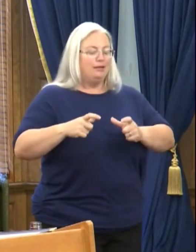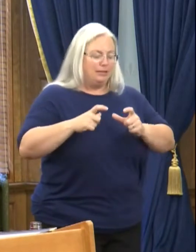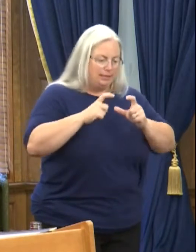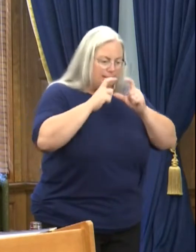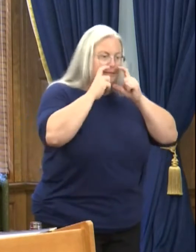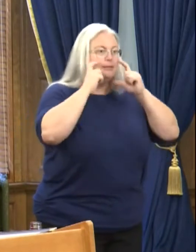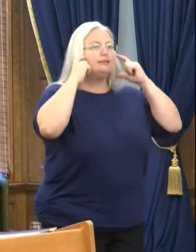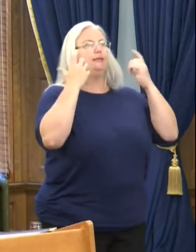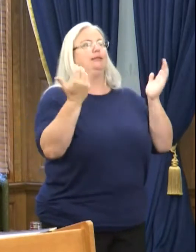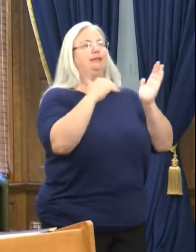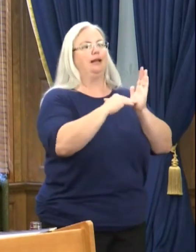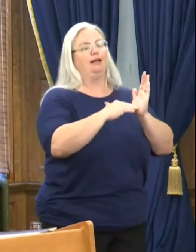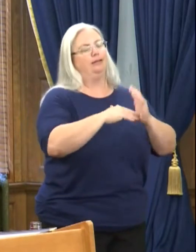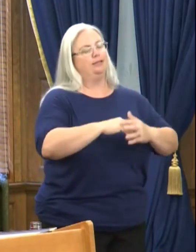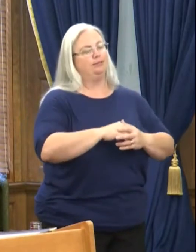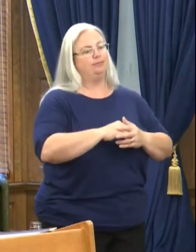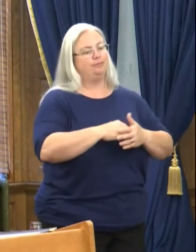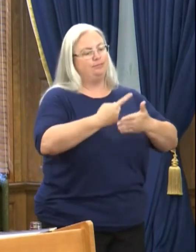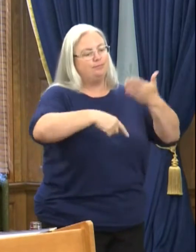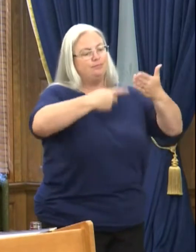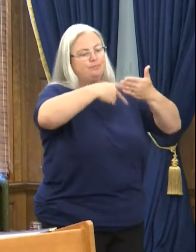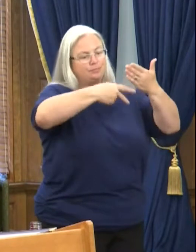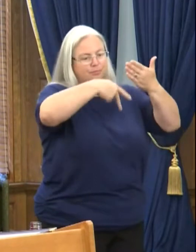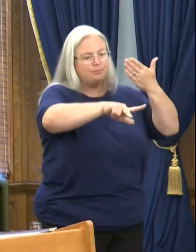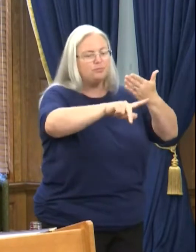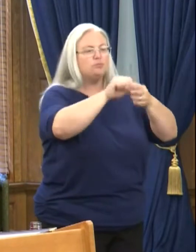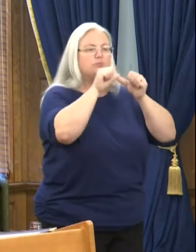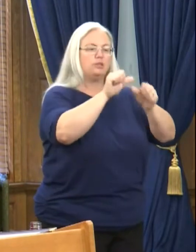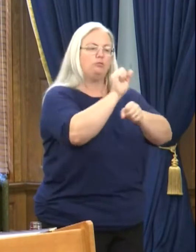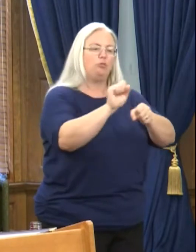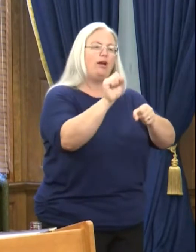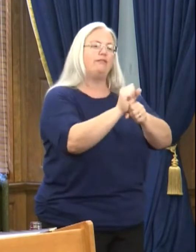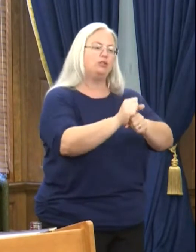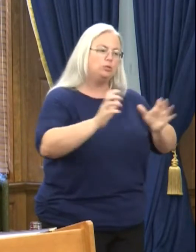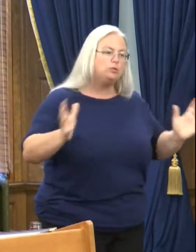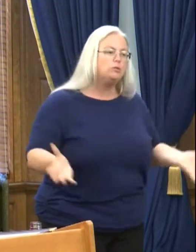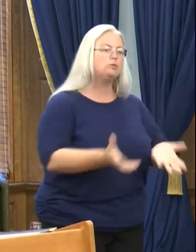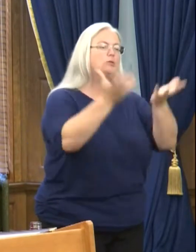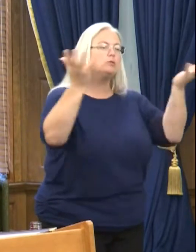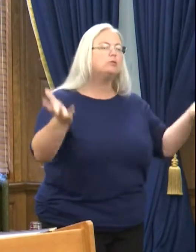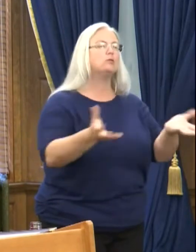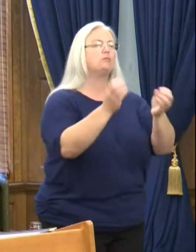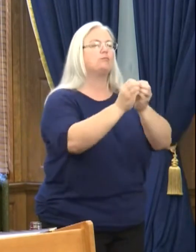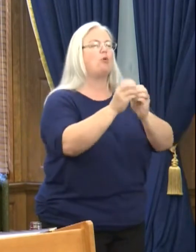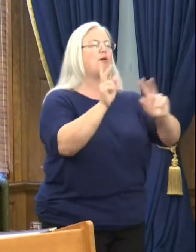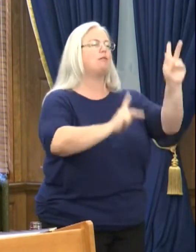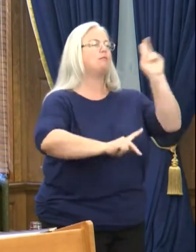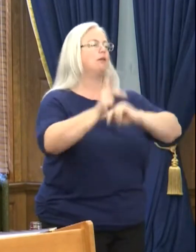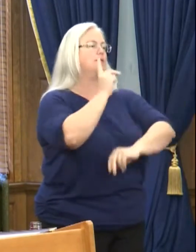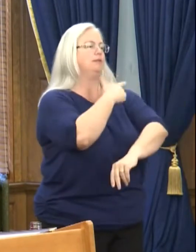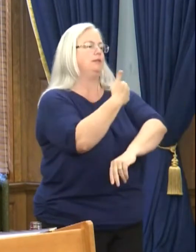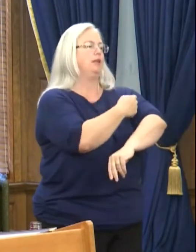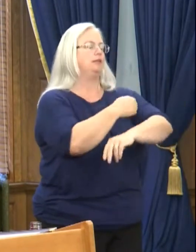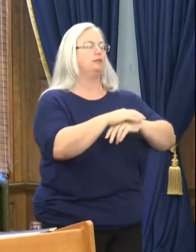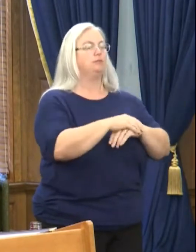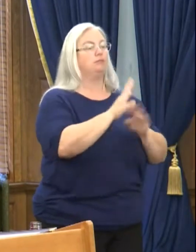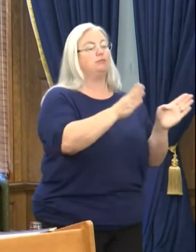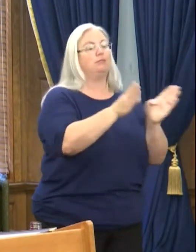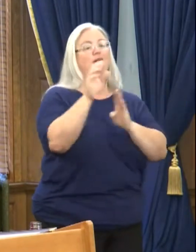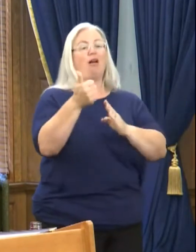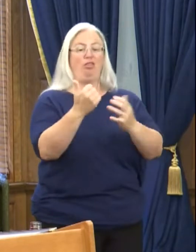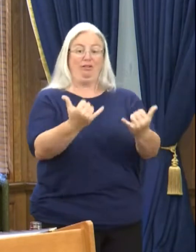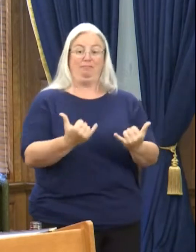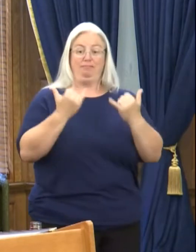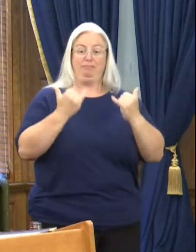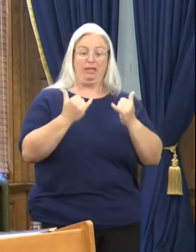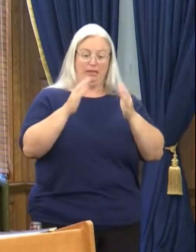Over the next few weeks, we will continue our efforts to get Kansans vaccinated. My other immediate concern is for the well